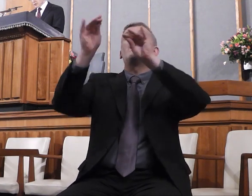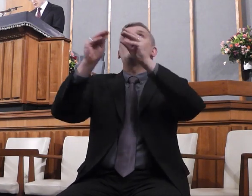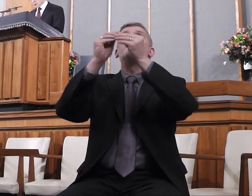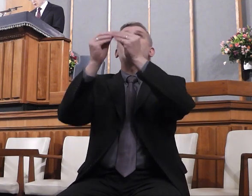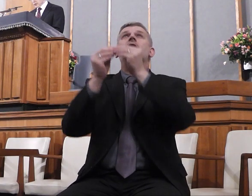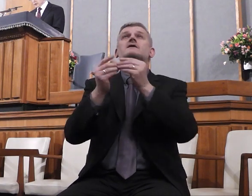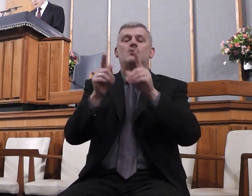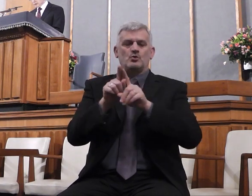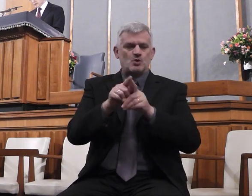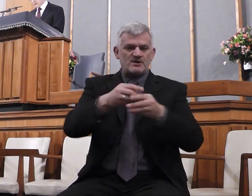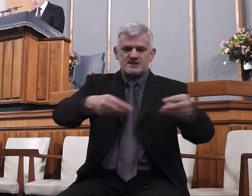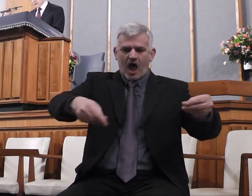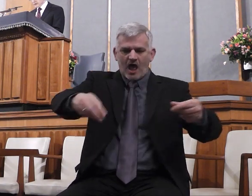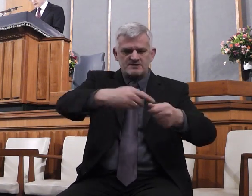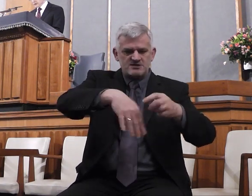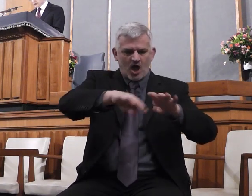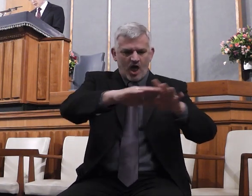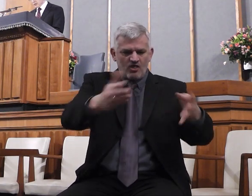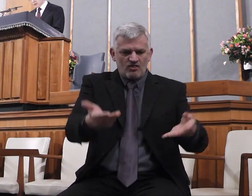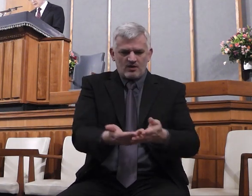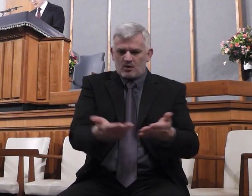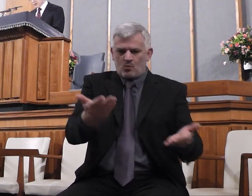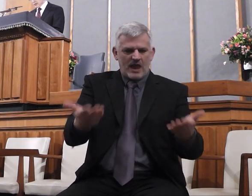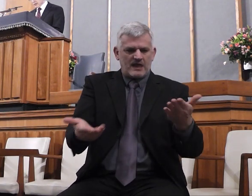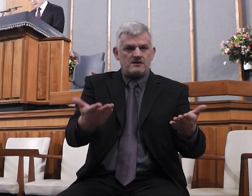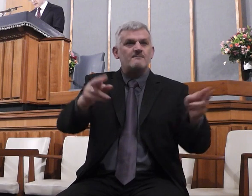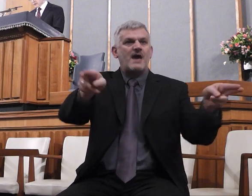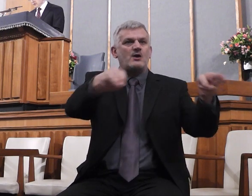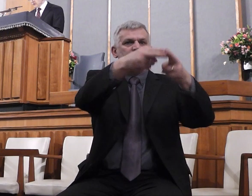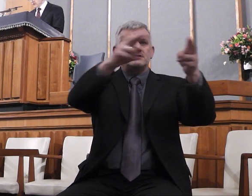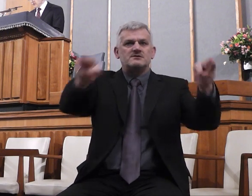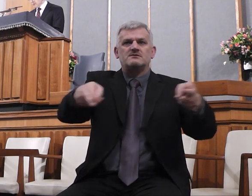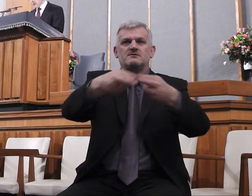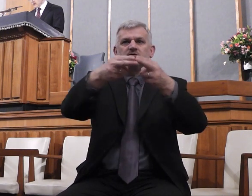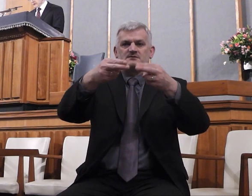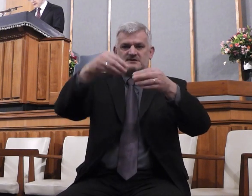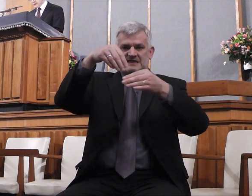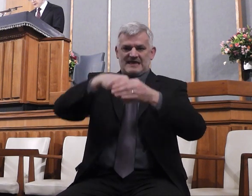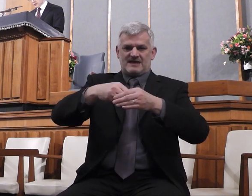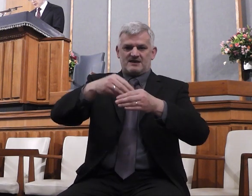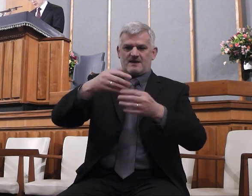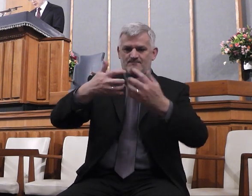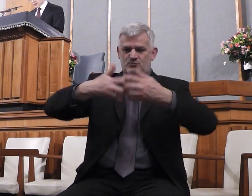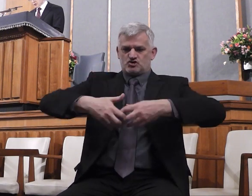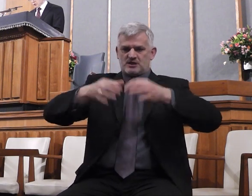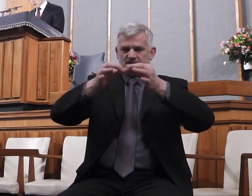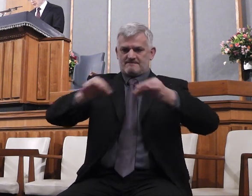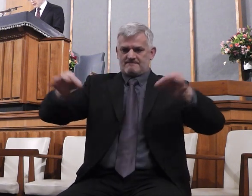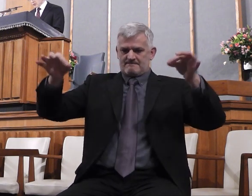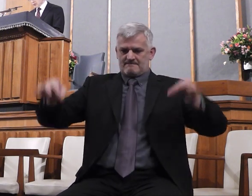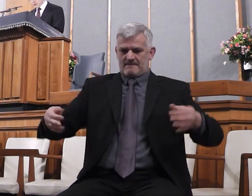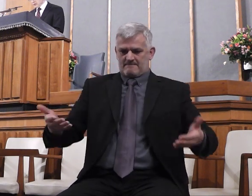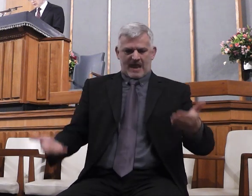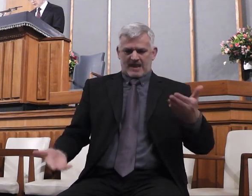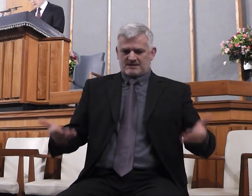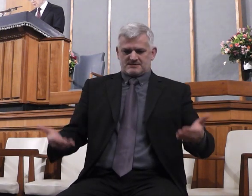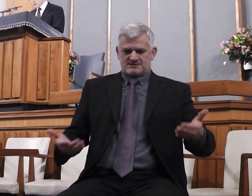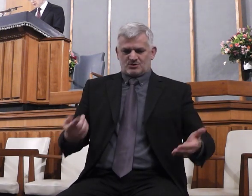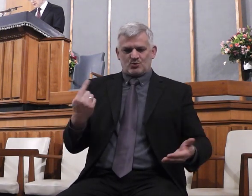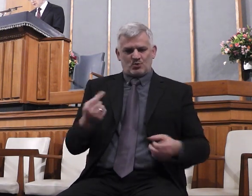and waved the mountains in scales, and the hills in a balance? Who hath directed the spirit of